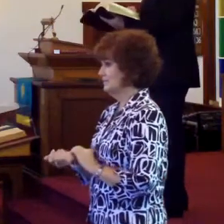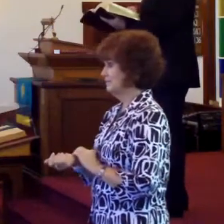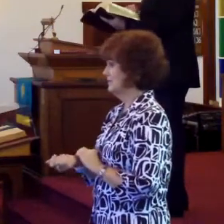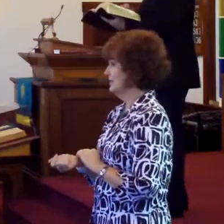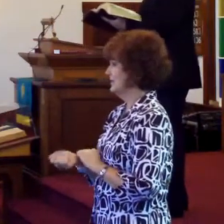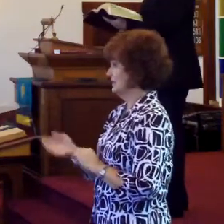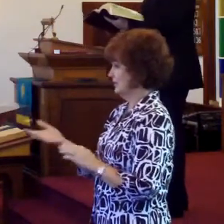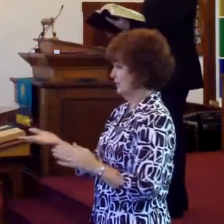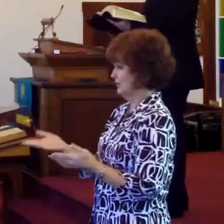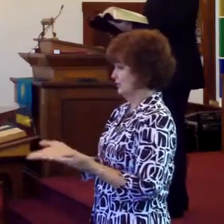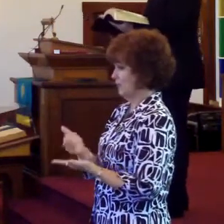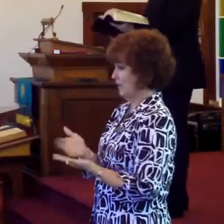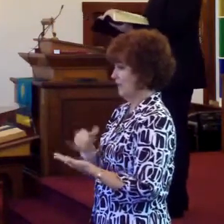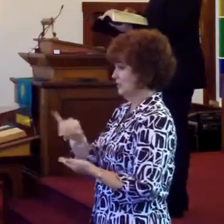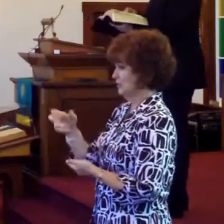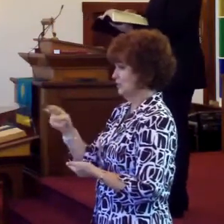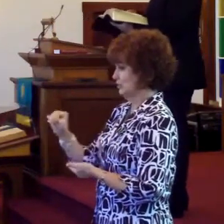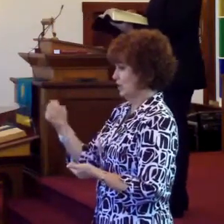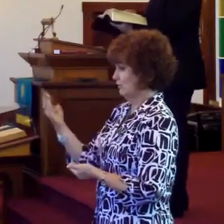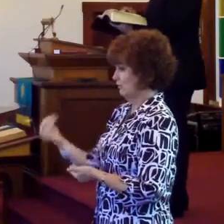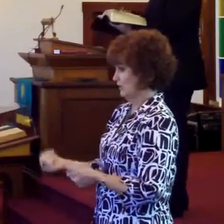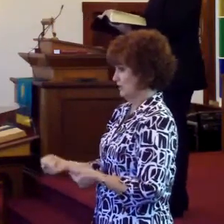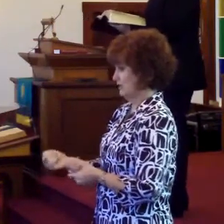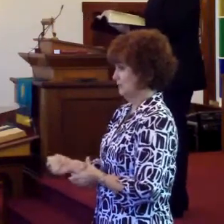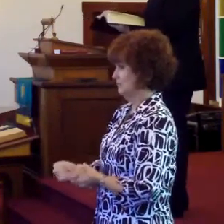Let's go back to John chapter 14.